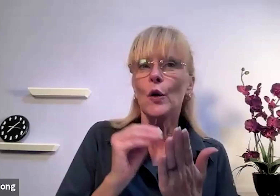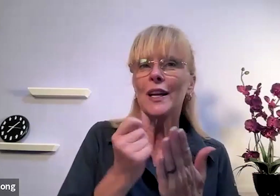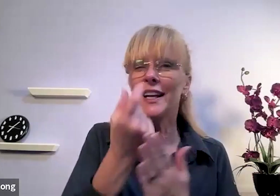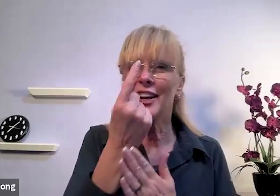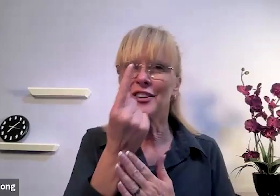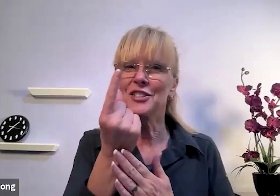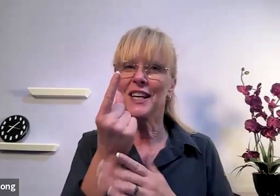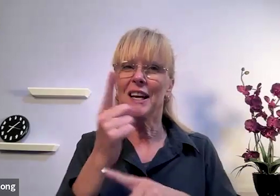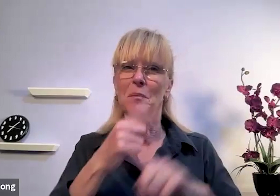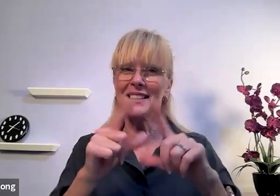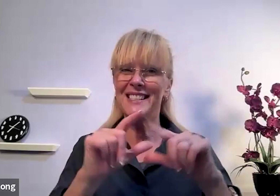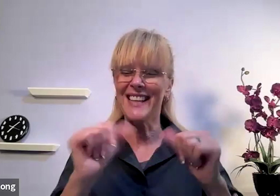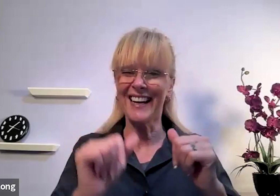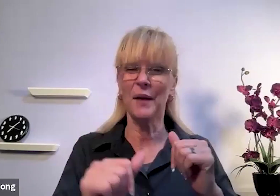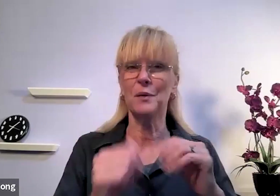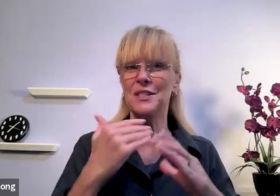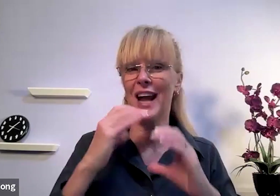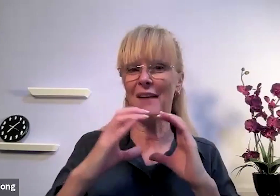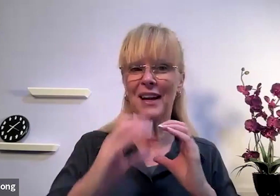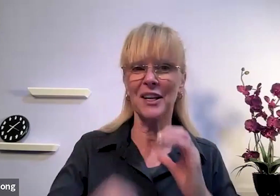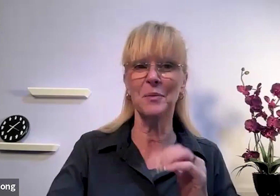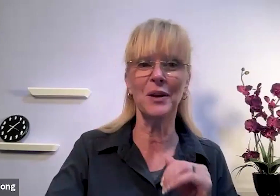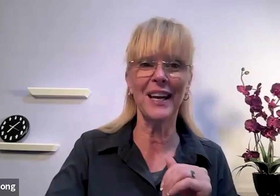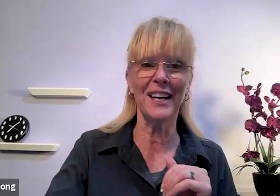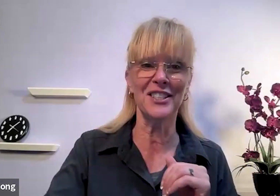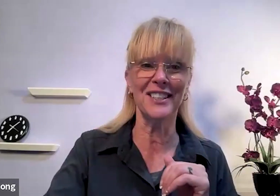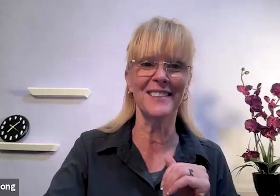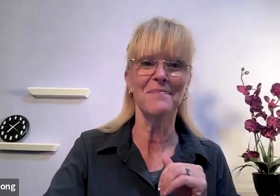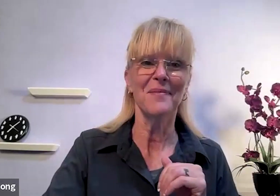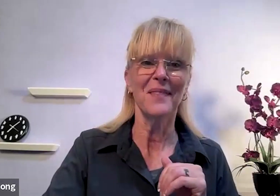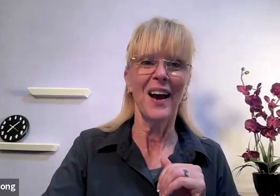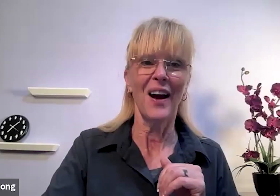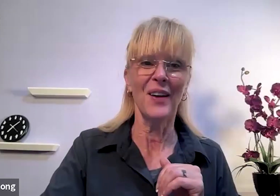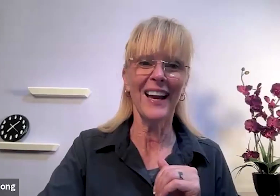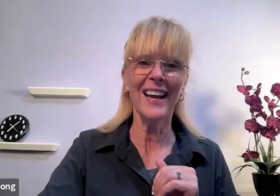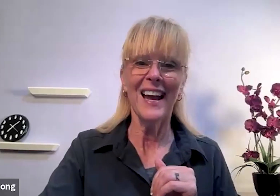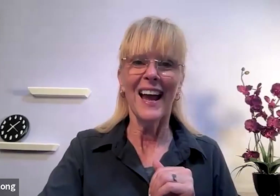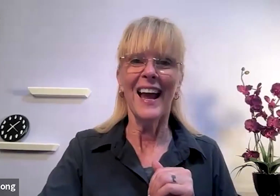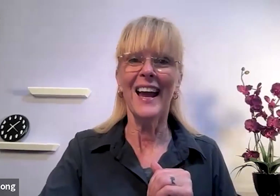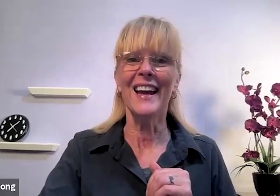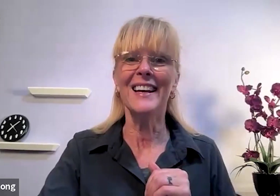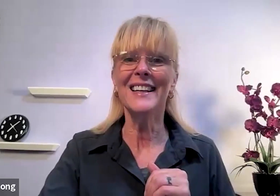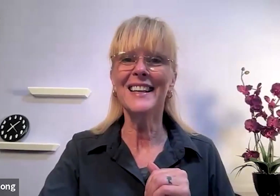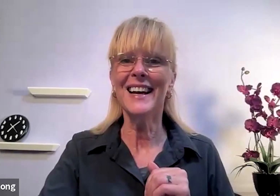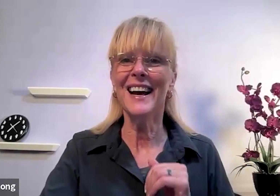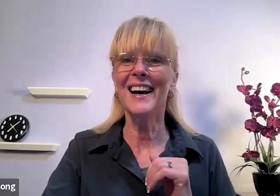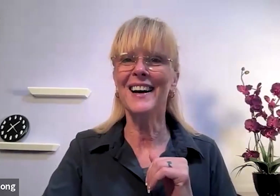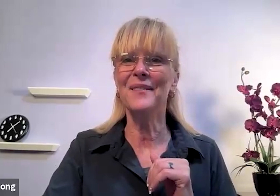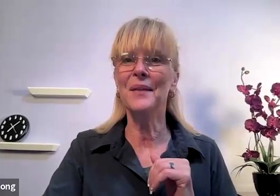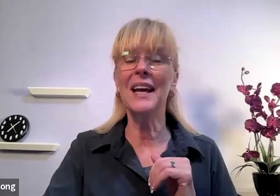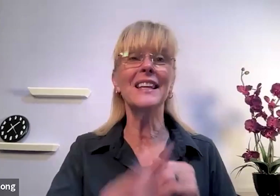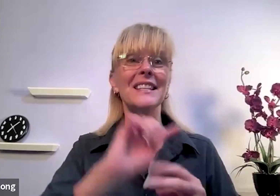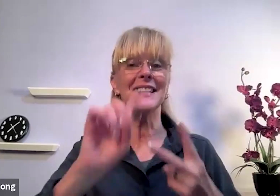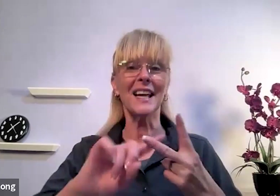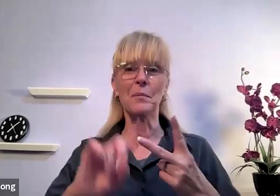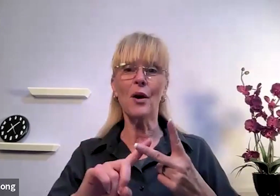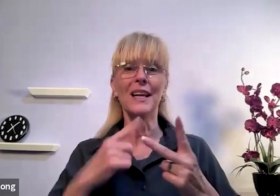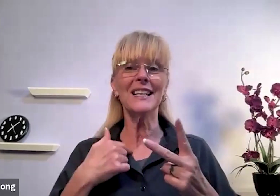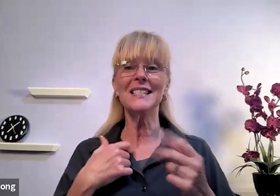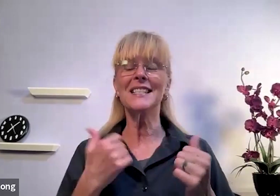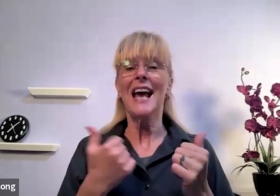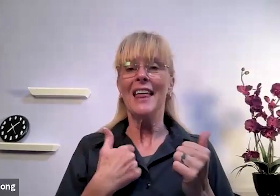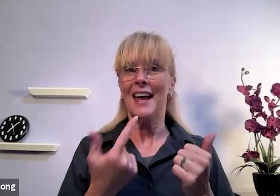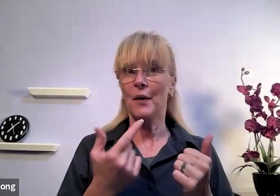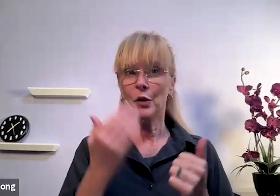learning and understanding about sign language to have that communication. Okay and then the second